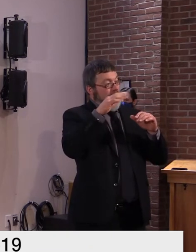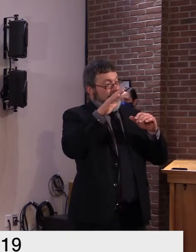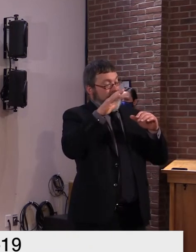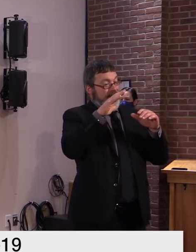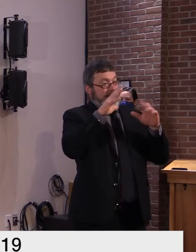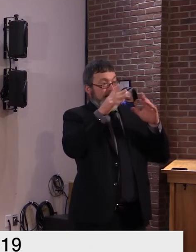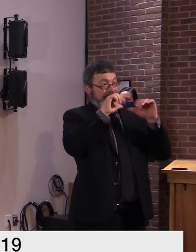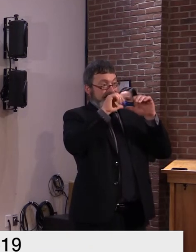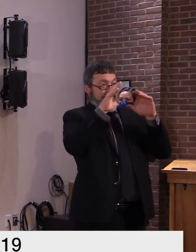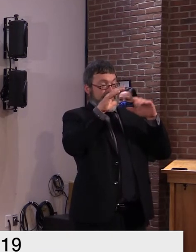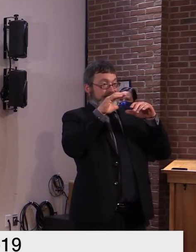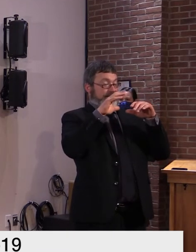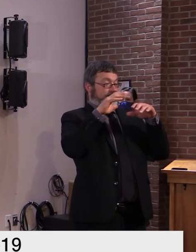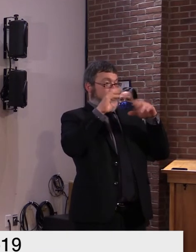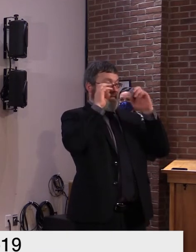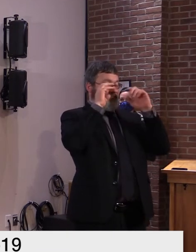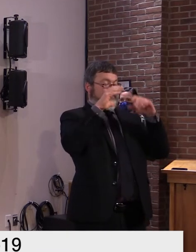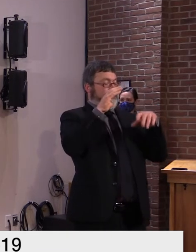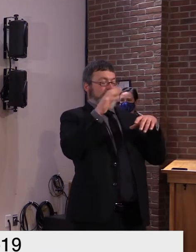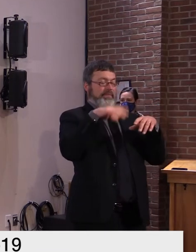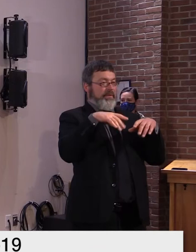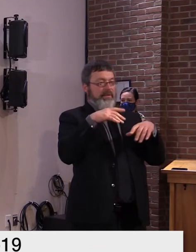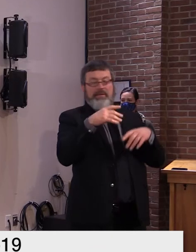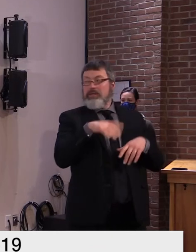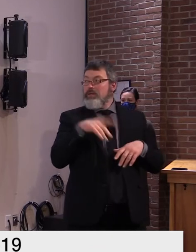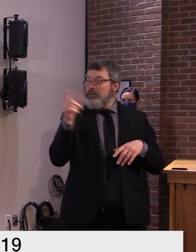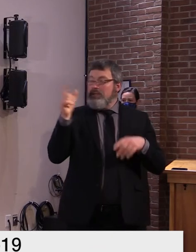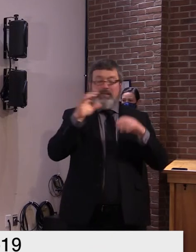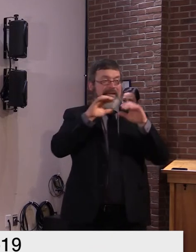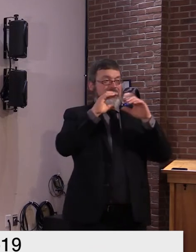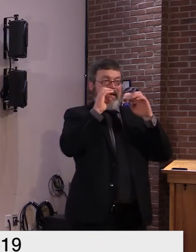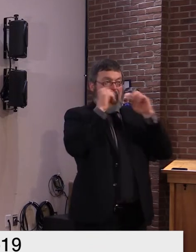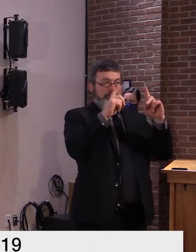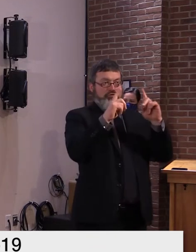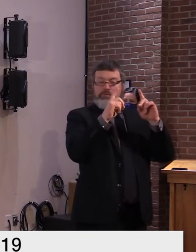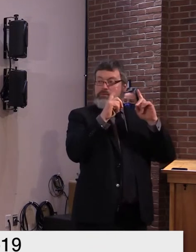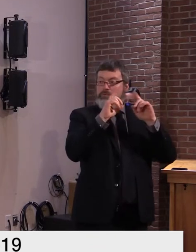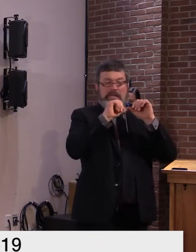boucher answer this because it appears it might come from the agency of education